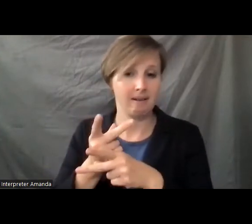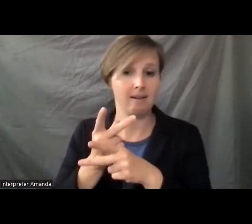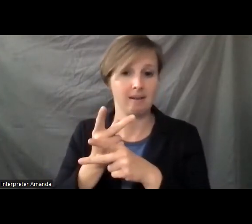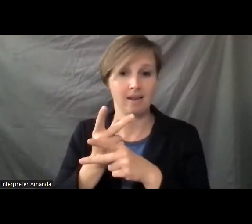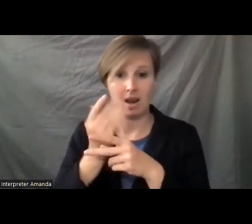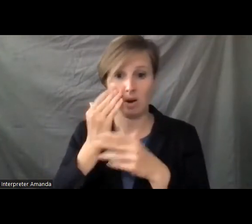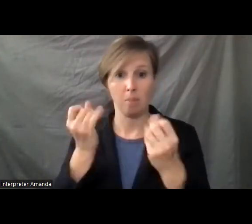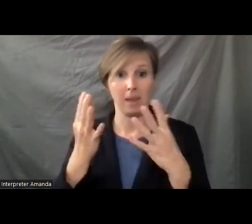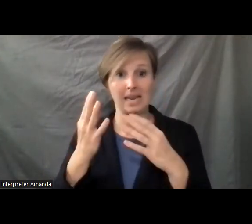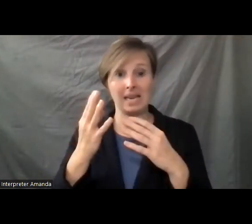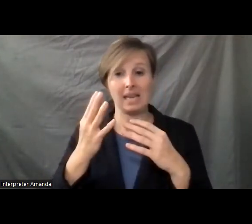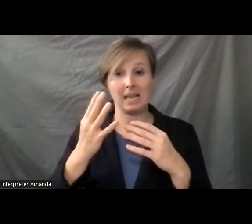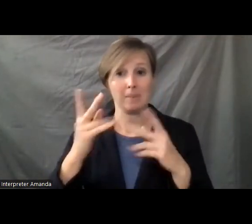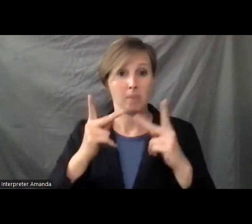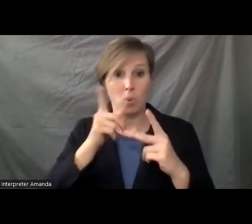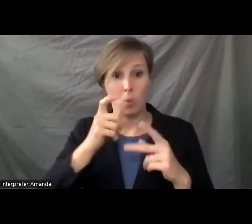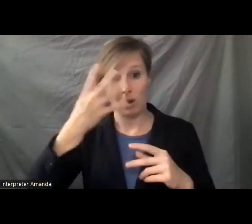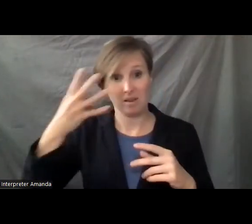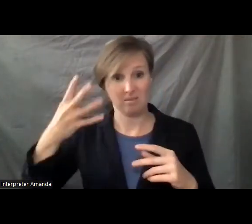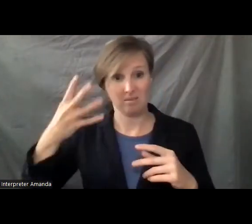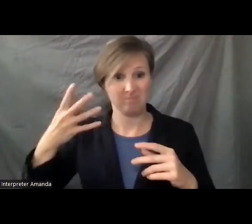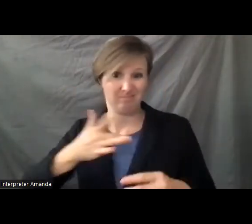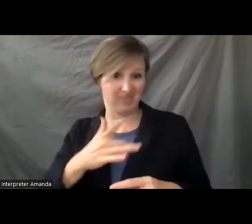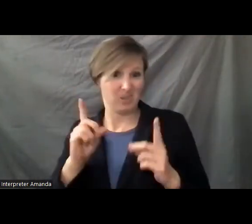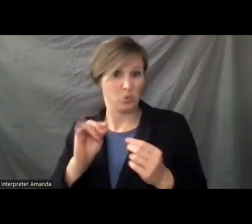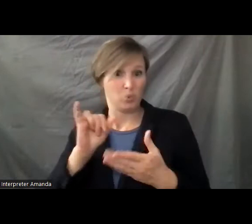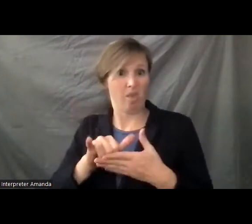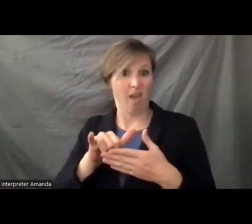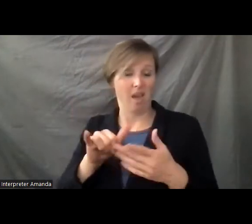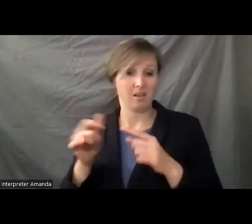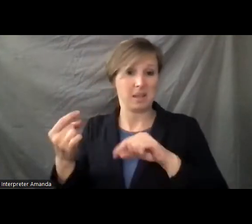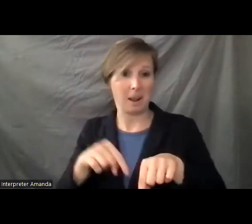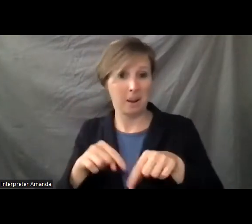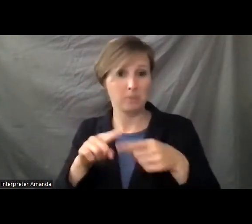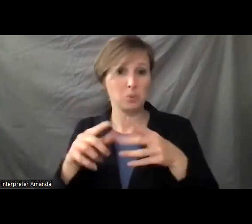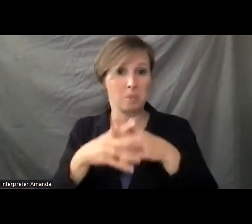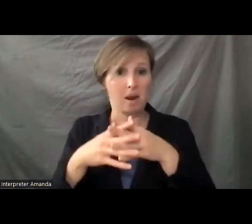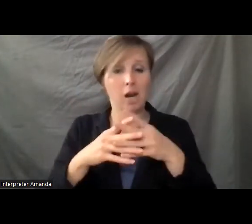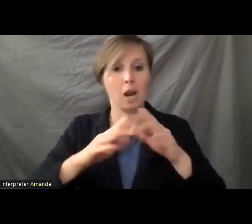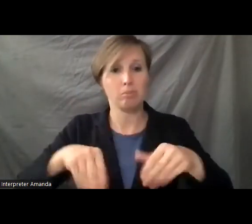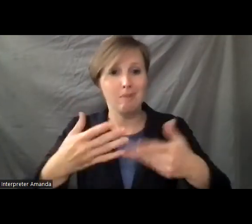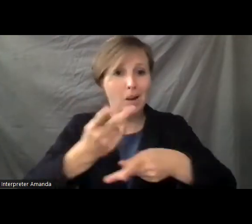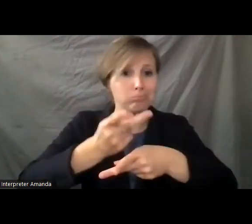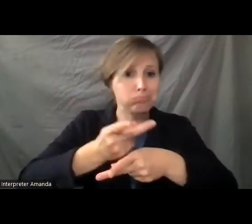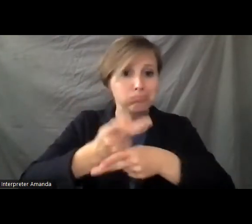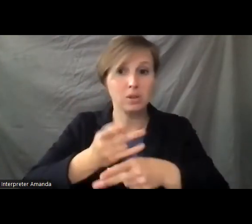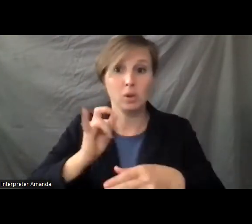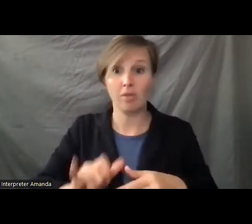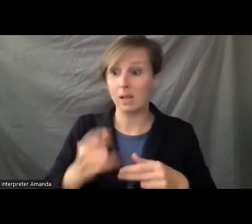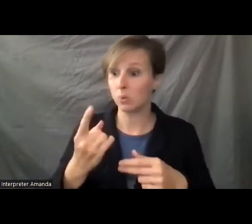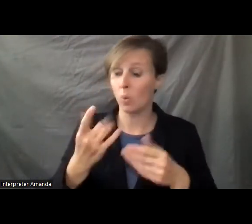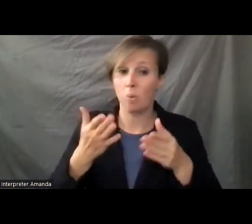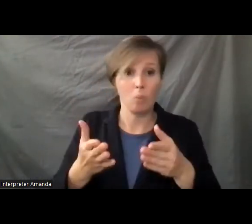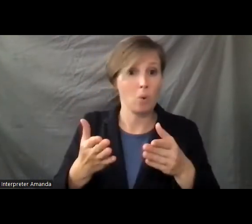a lot of immigrants tend to be caregivers in this industry. So this is an opportunity to propel our immigrants